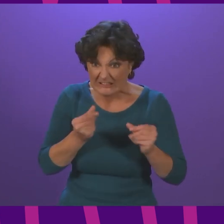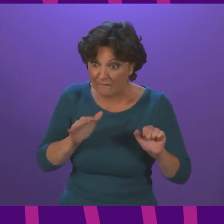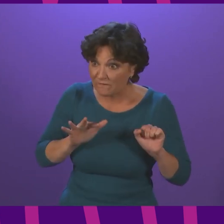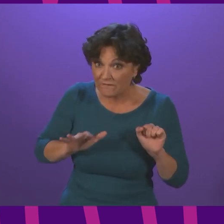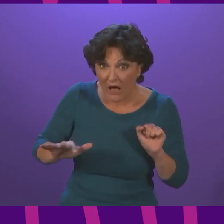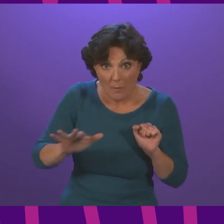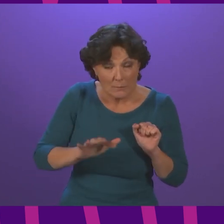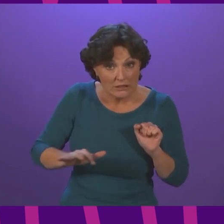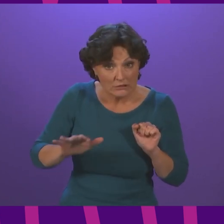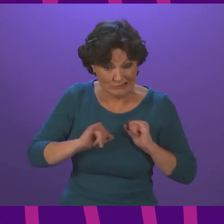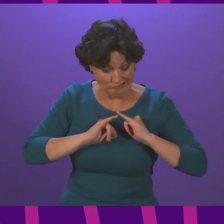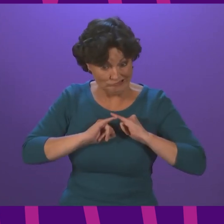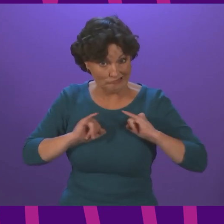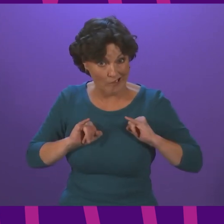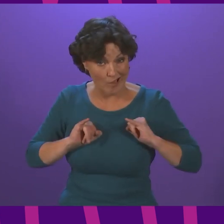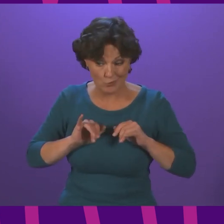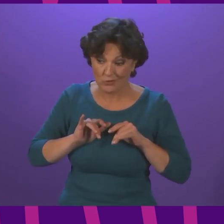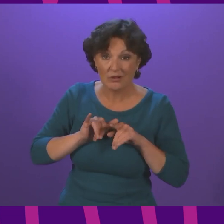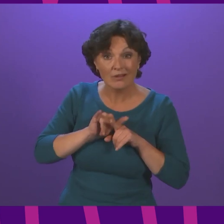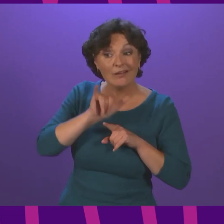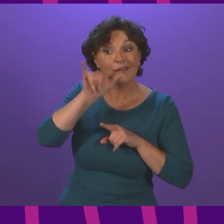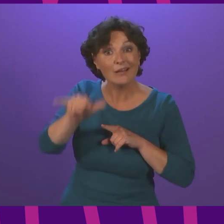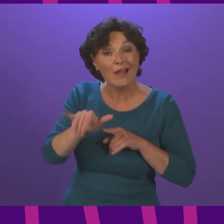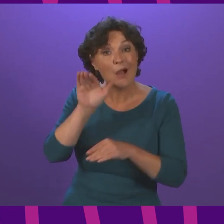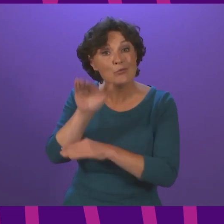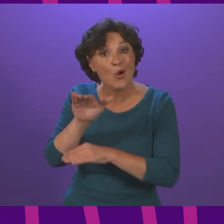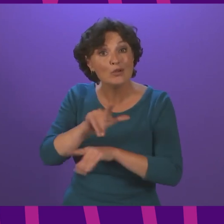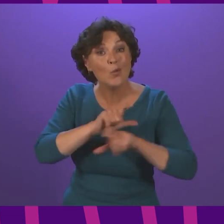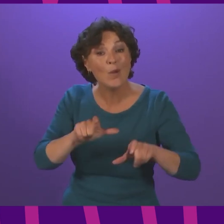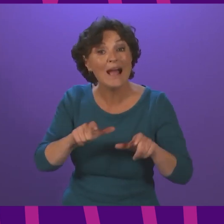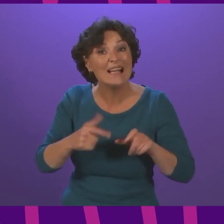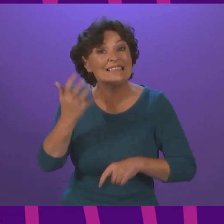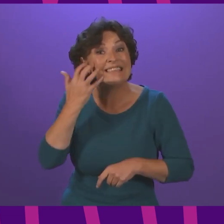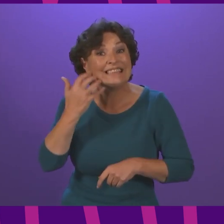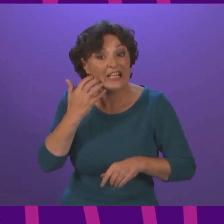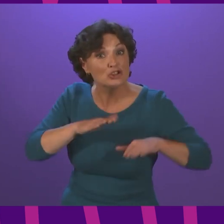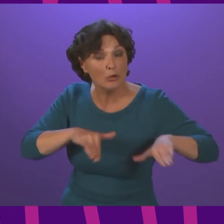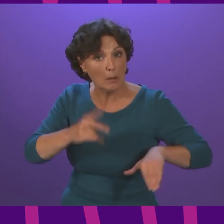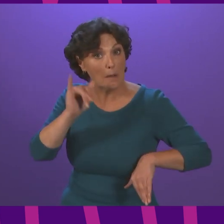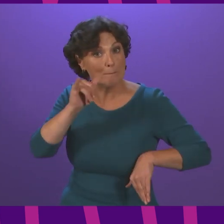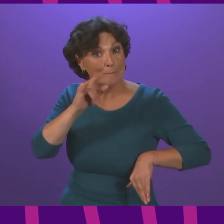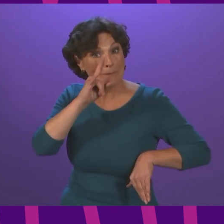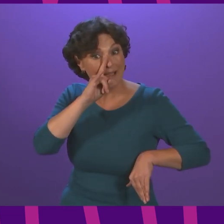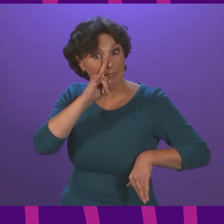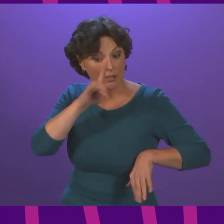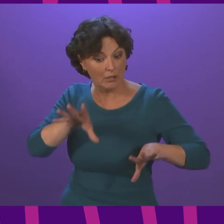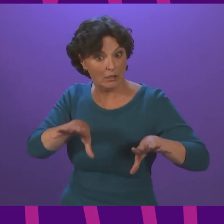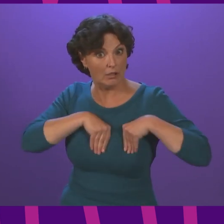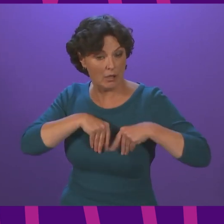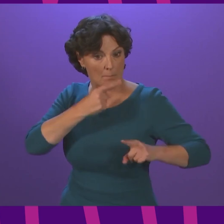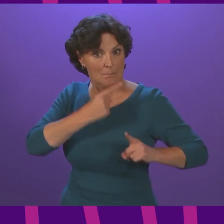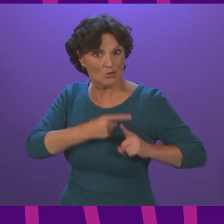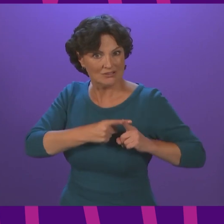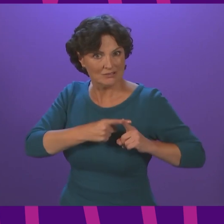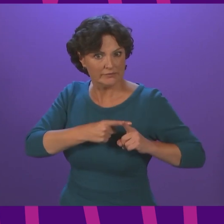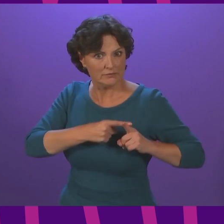prevented from travelling abroad because their teenage children may still test positive for Covid many weeks after their